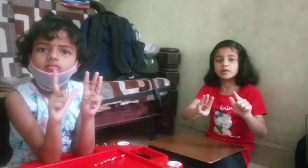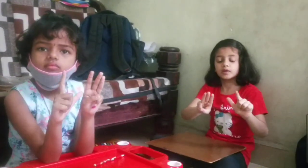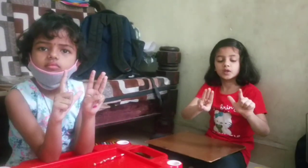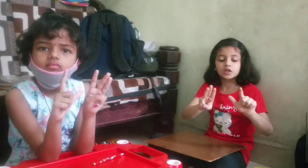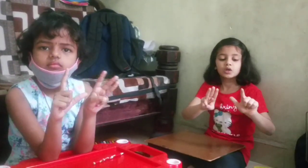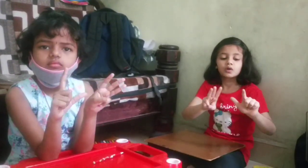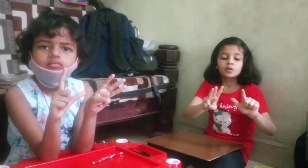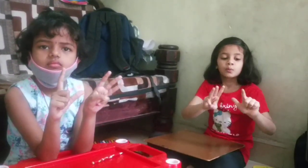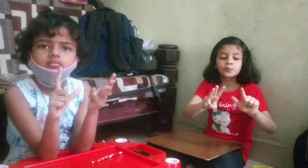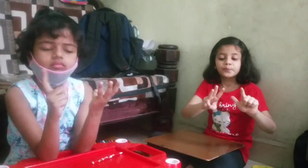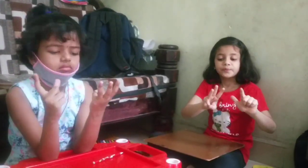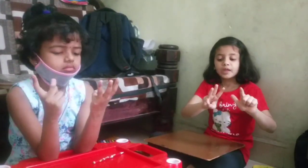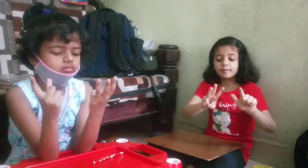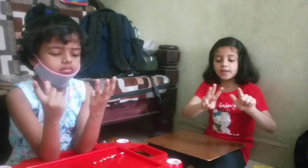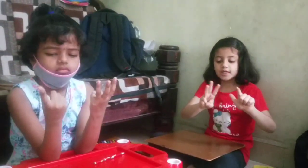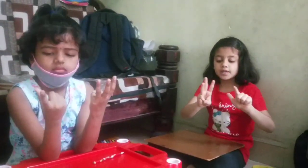21. Answer.